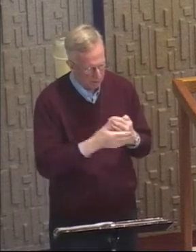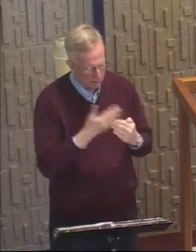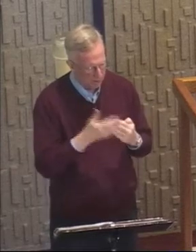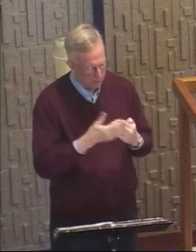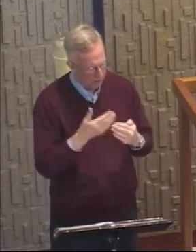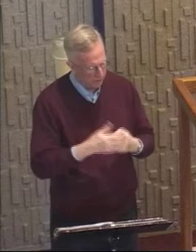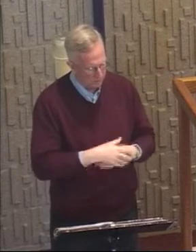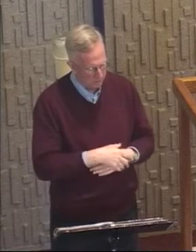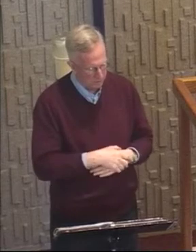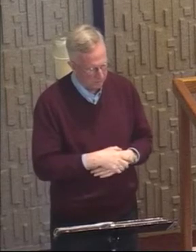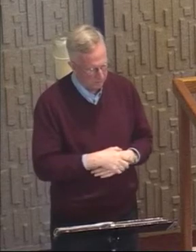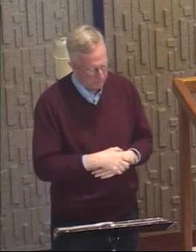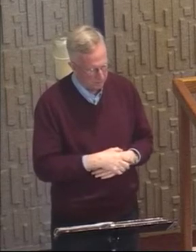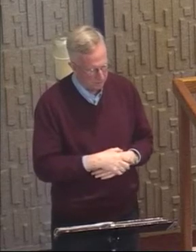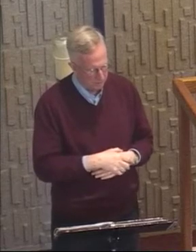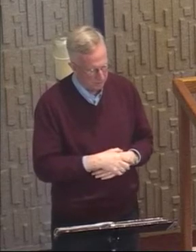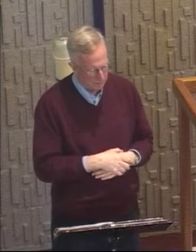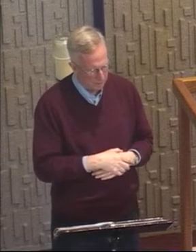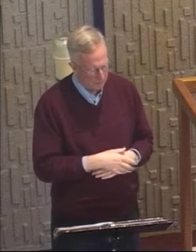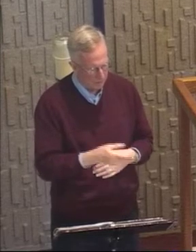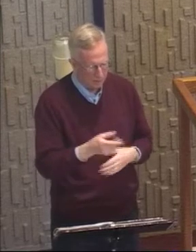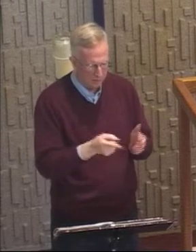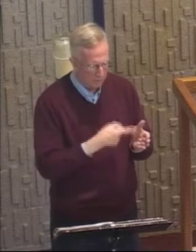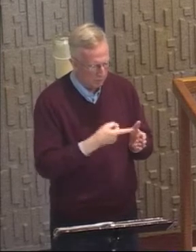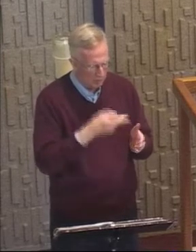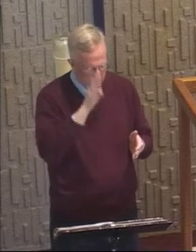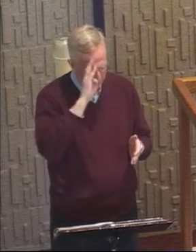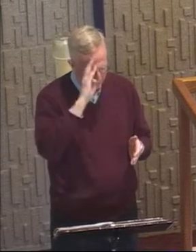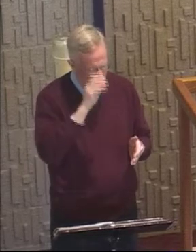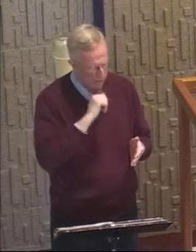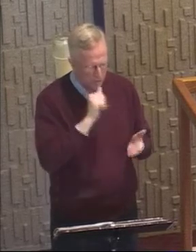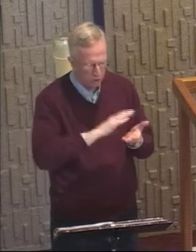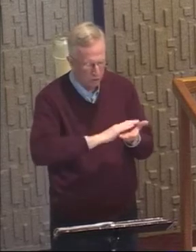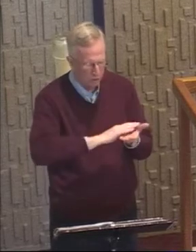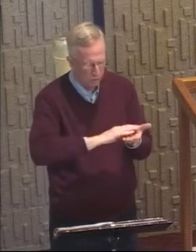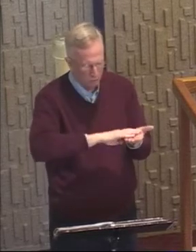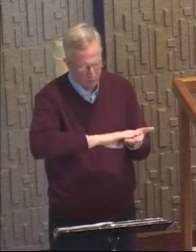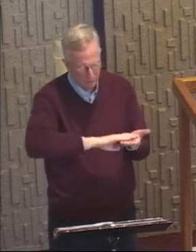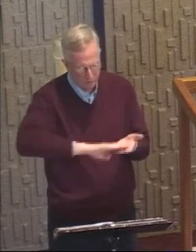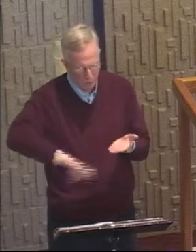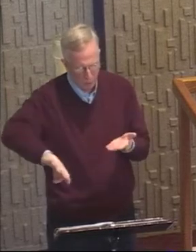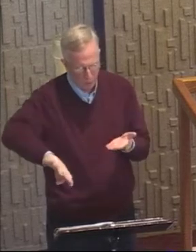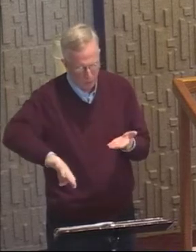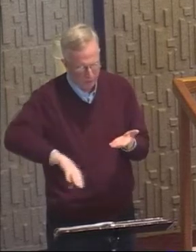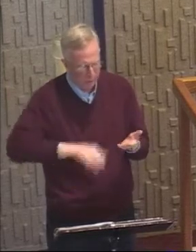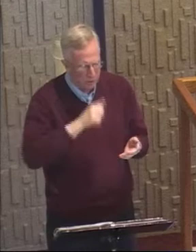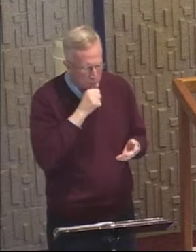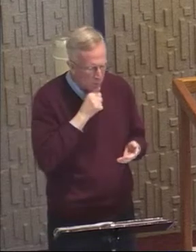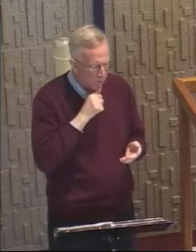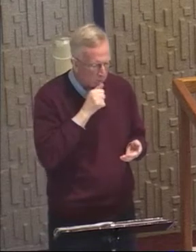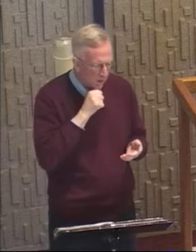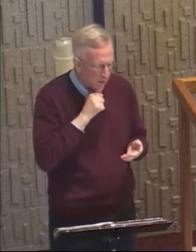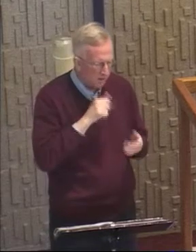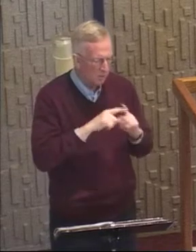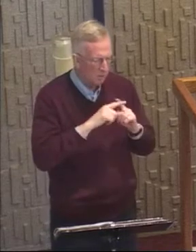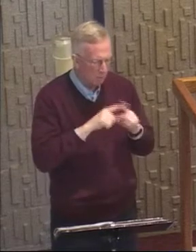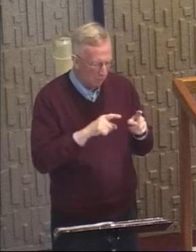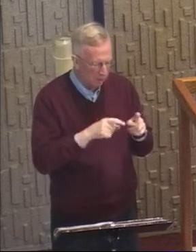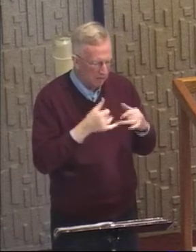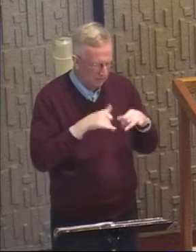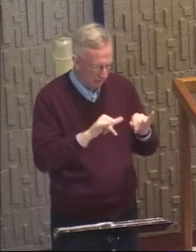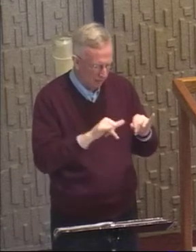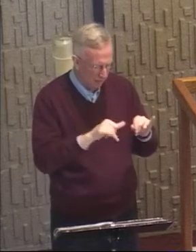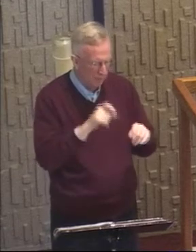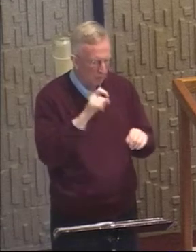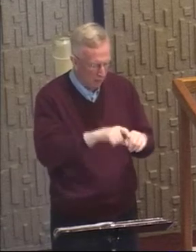not obviously take away suffering at times. But nonetheless, it's important for us to be cooperative, cooperate